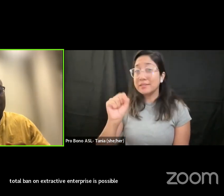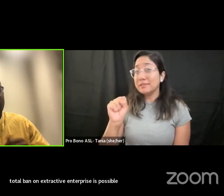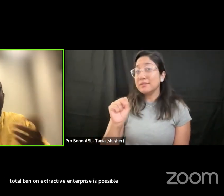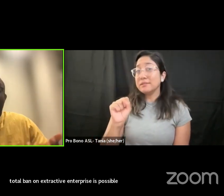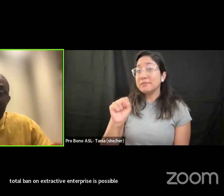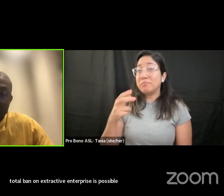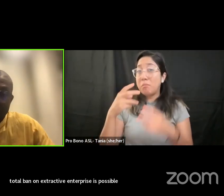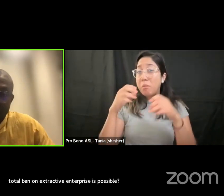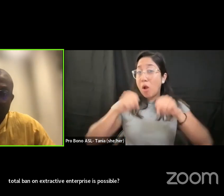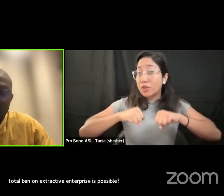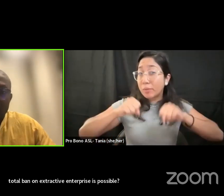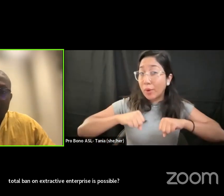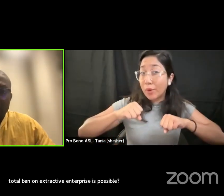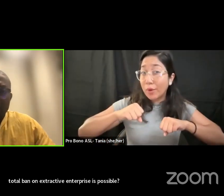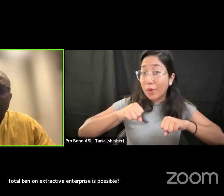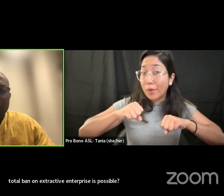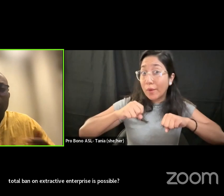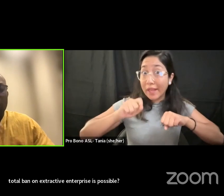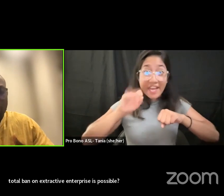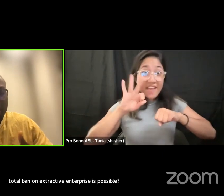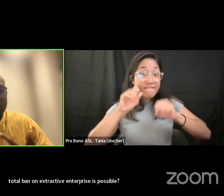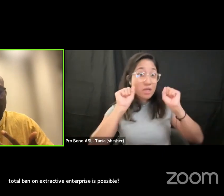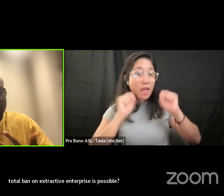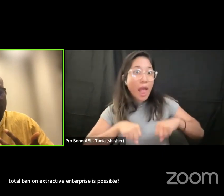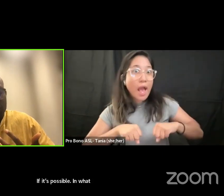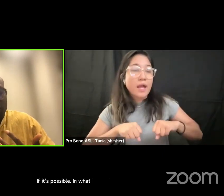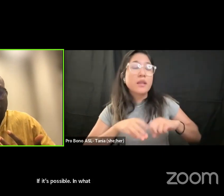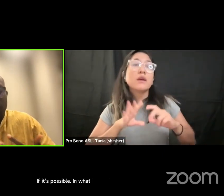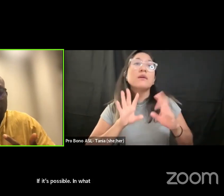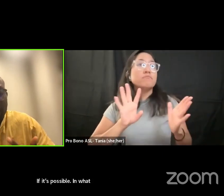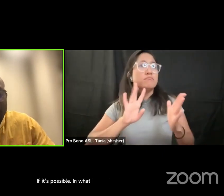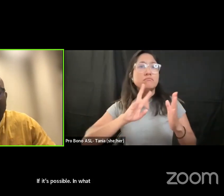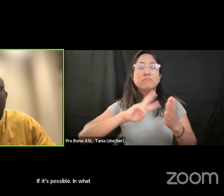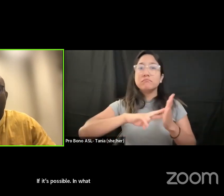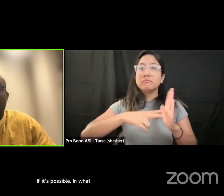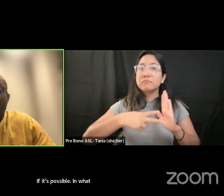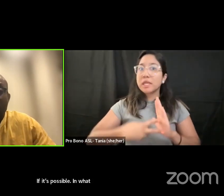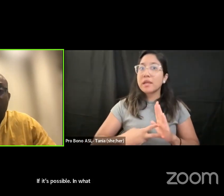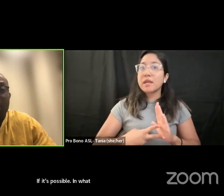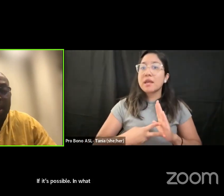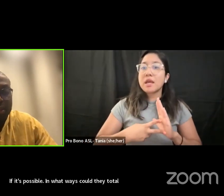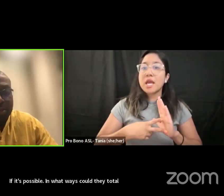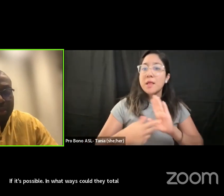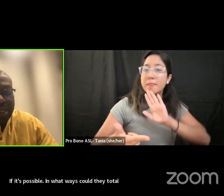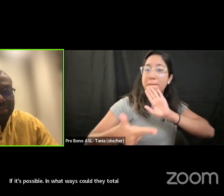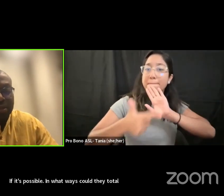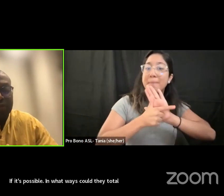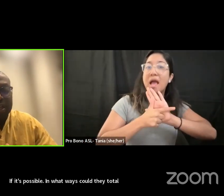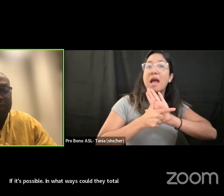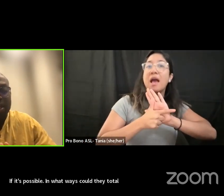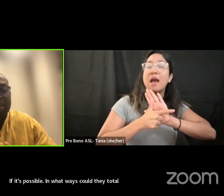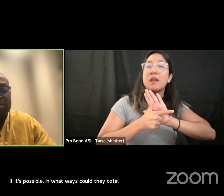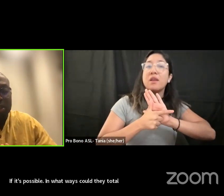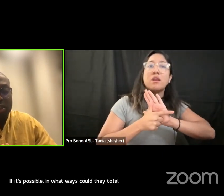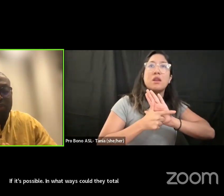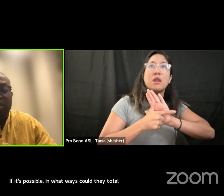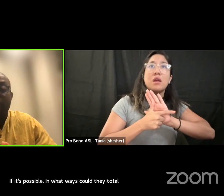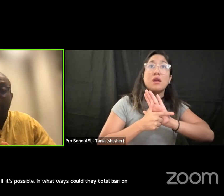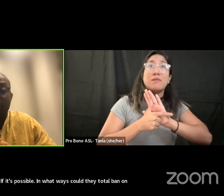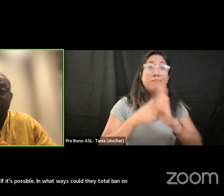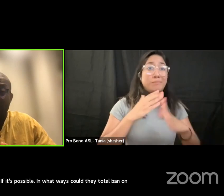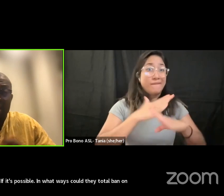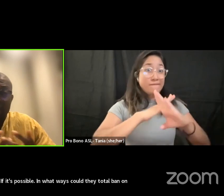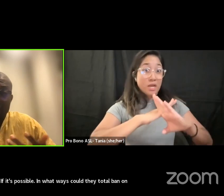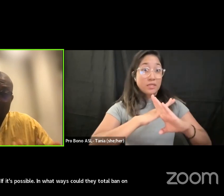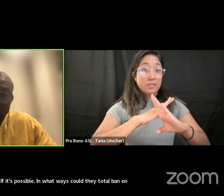if it's possible in in what ways could could a total ban on extraction enterprise prevent for that depletion